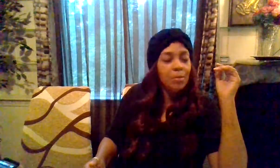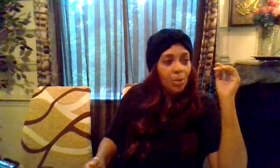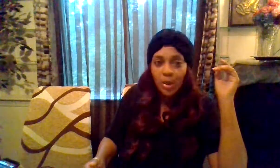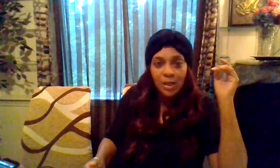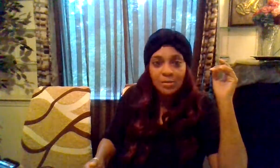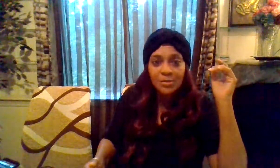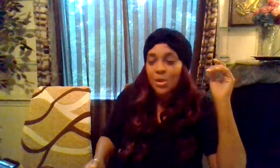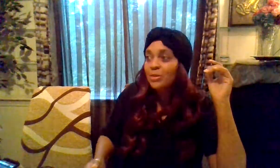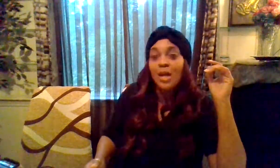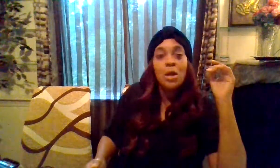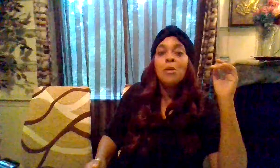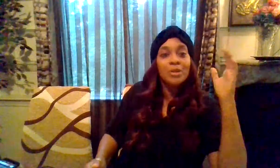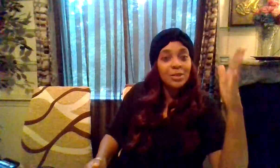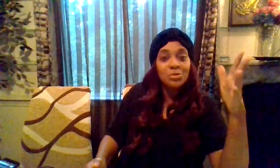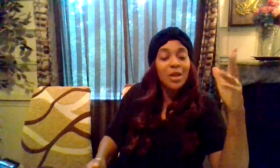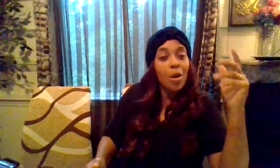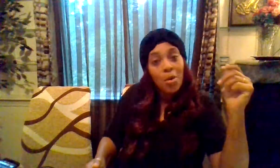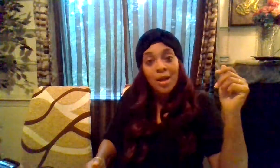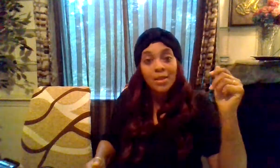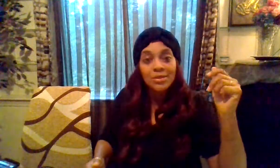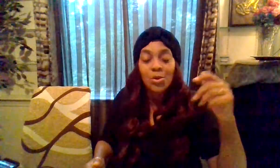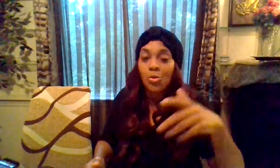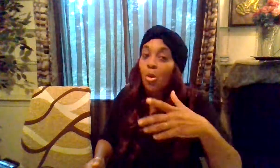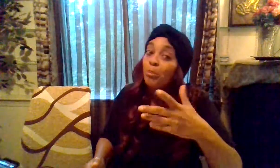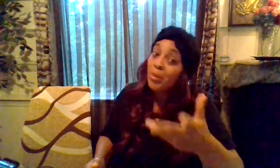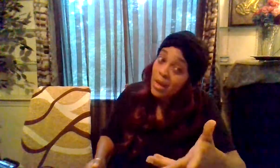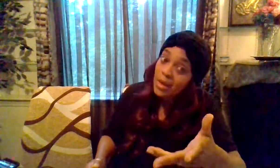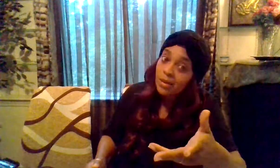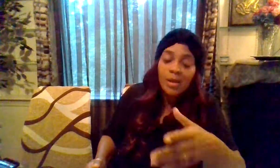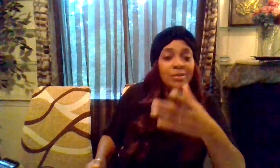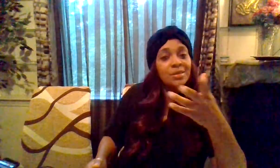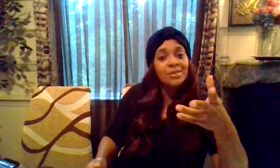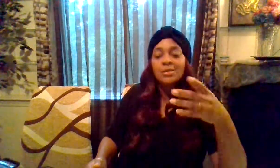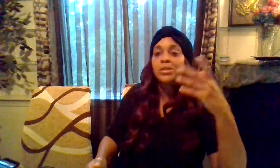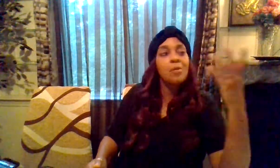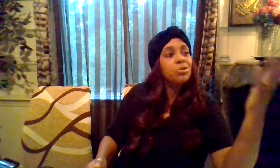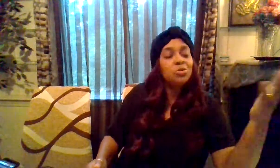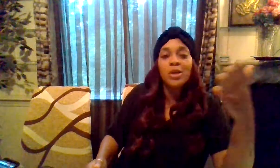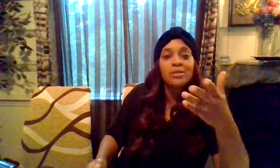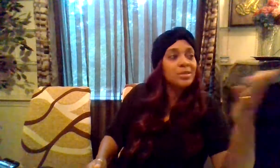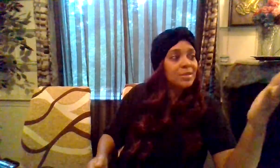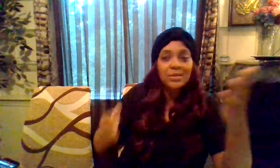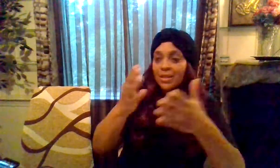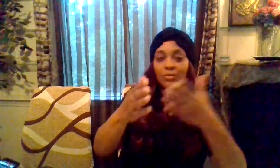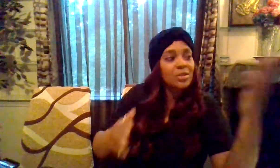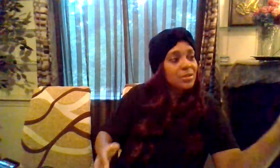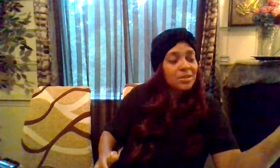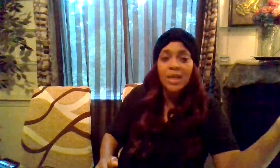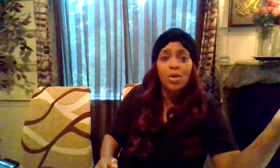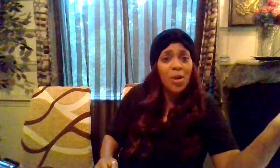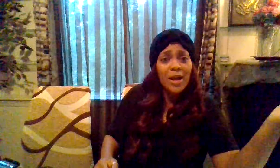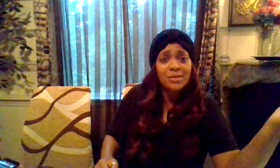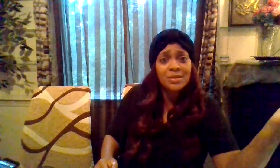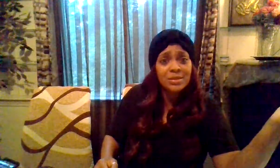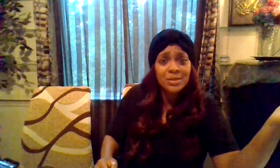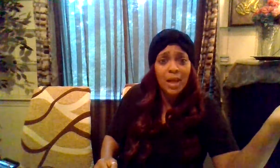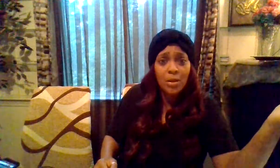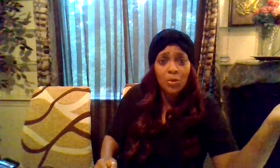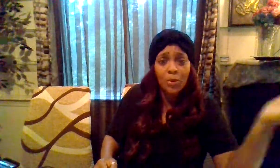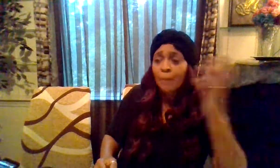i'm like what because you're like oh i got this going on but this is it's like but you ain't just leaving it just saying oh i got this and it's not going on